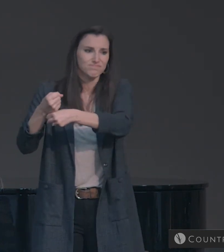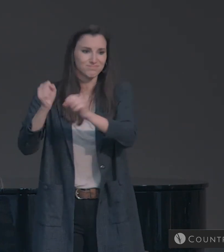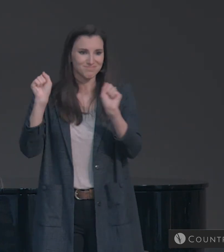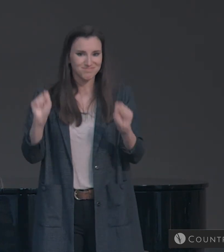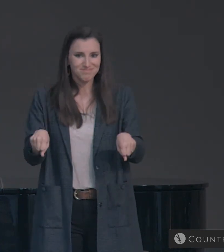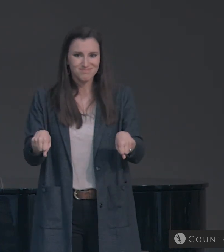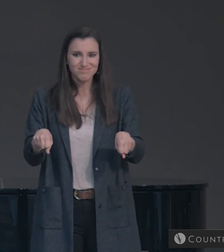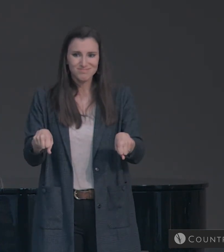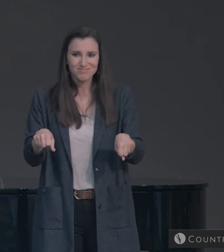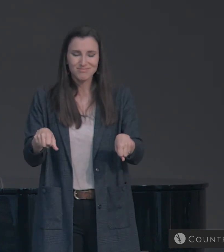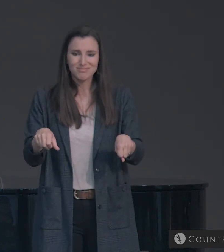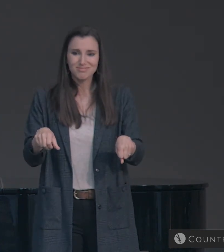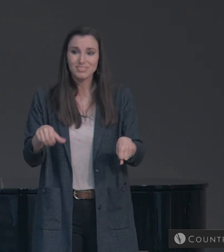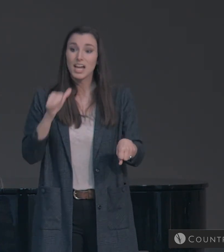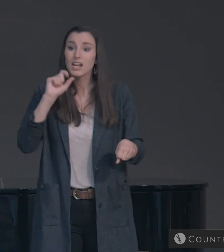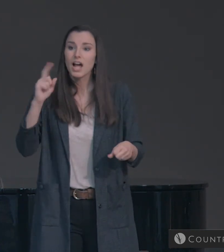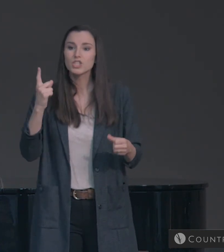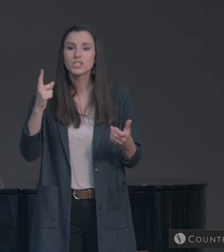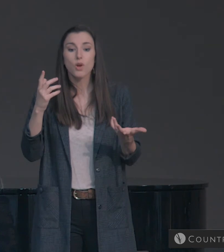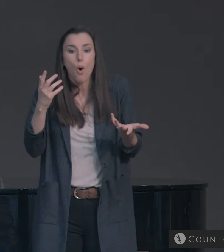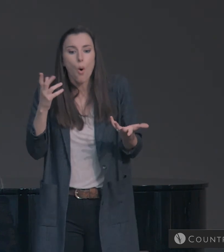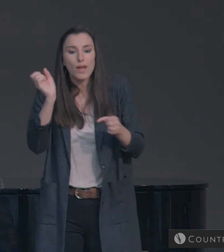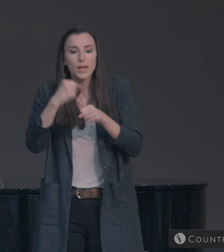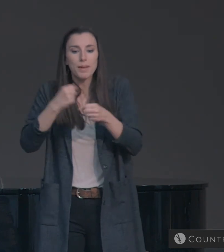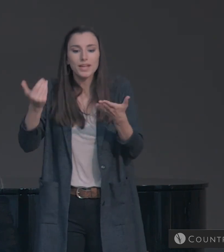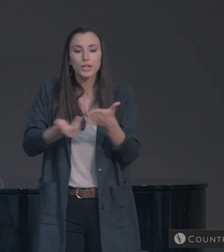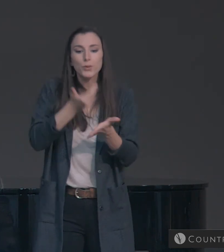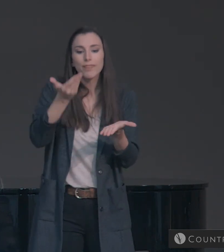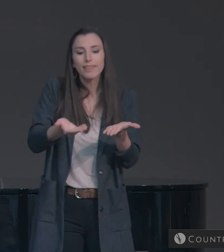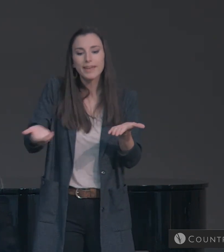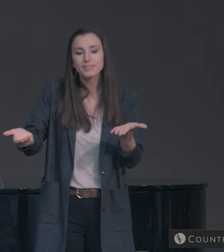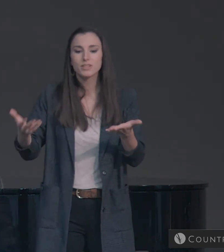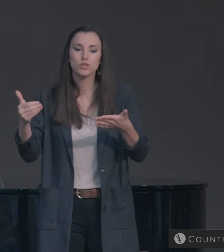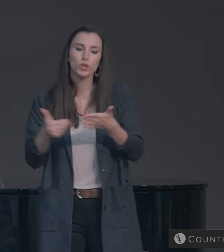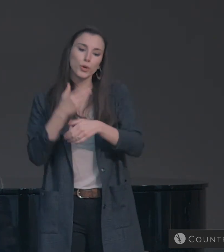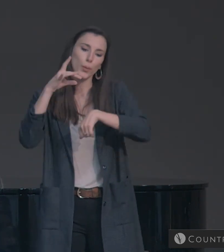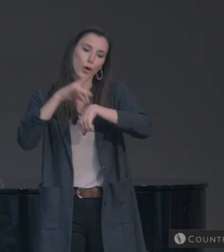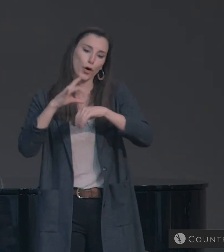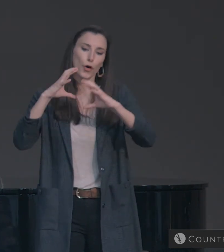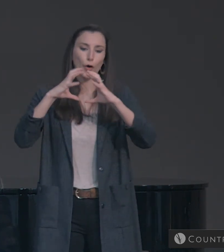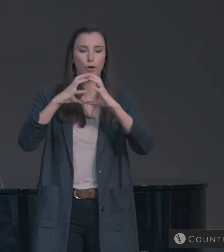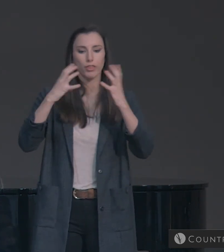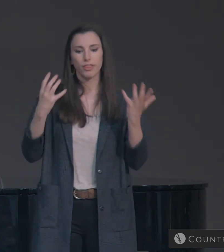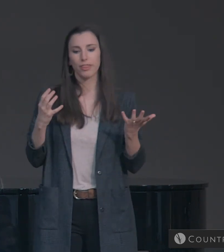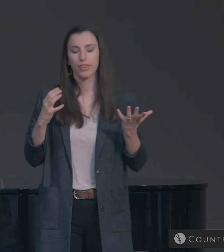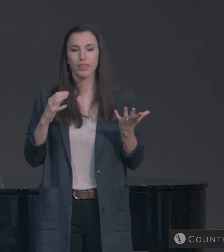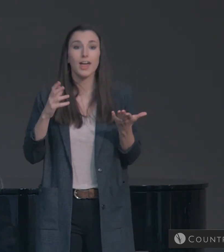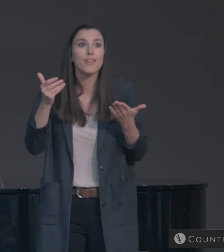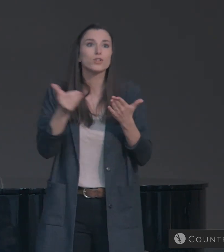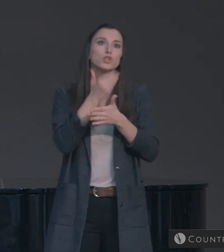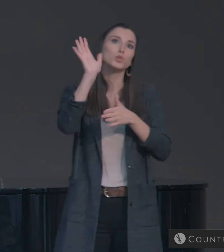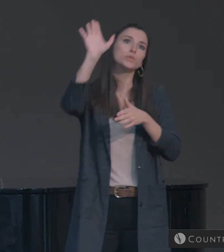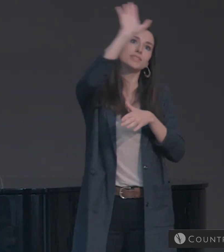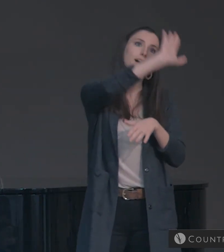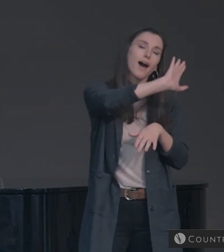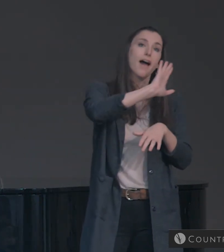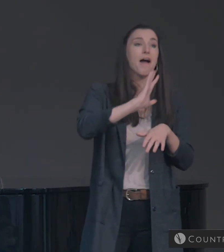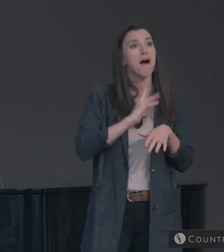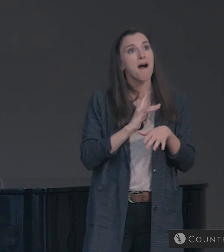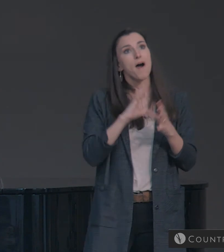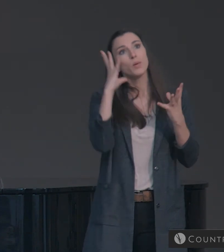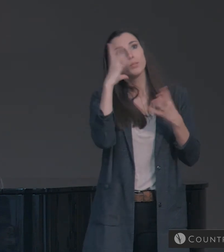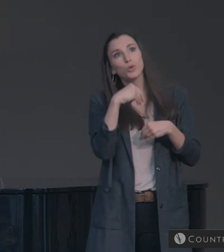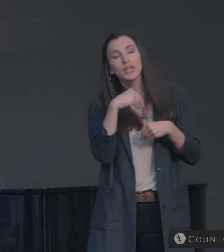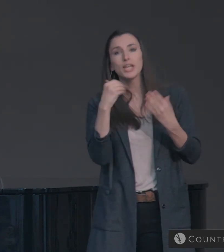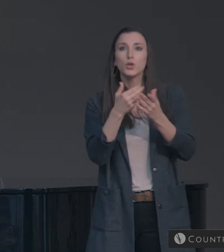Not just new things. Not just a new earth. Not just new heavens and a new